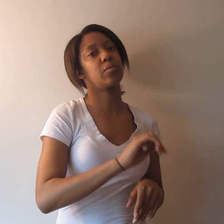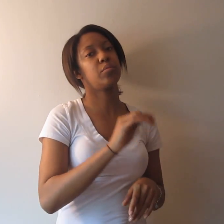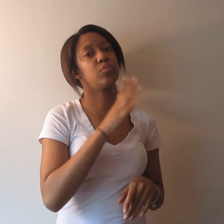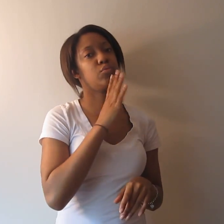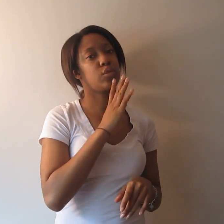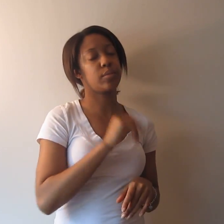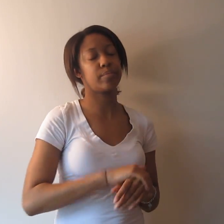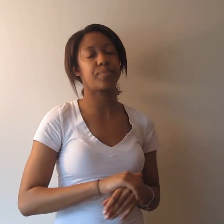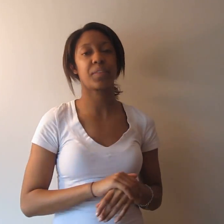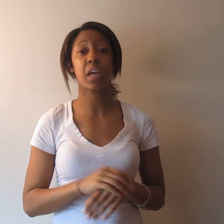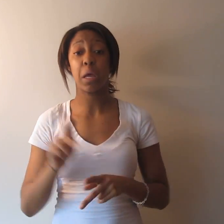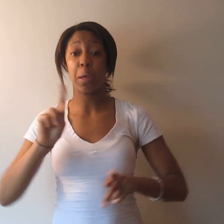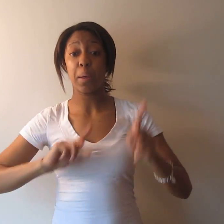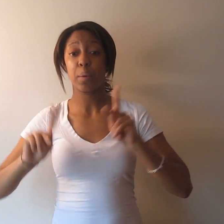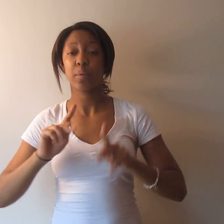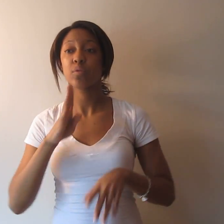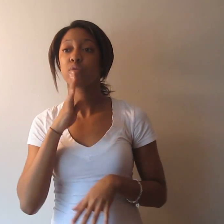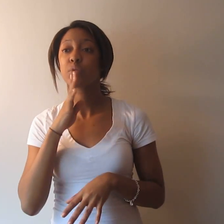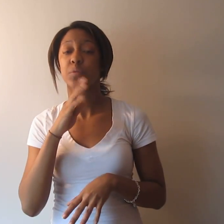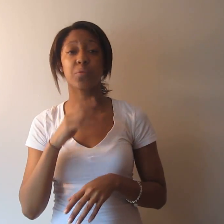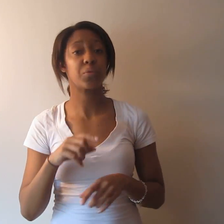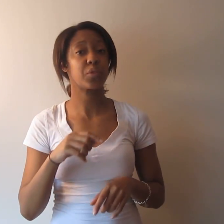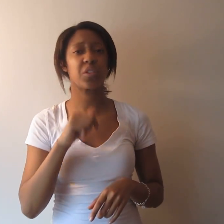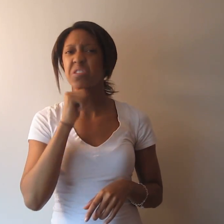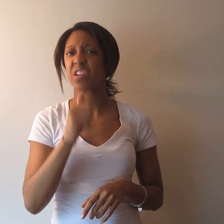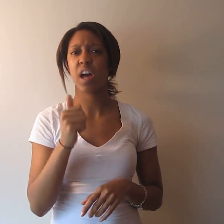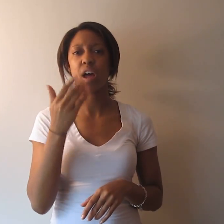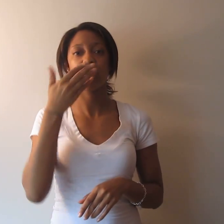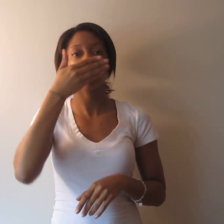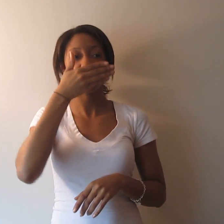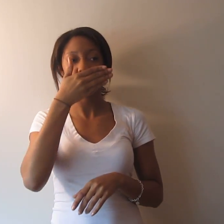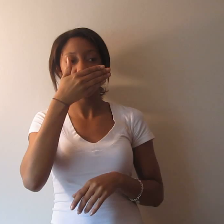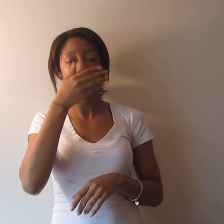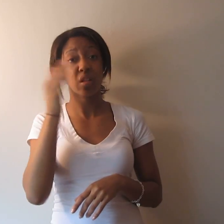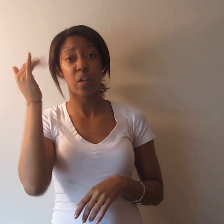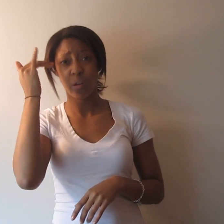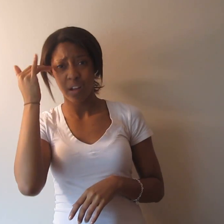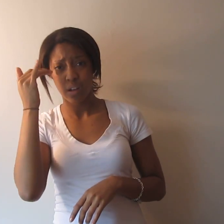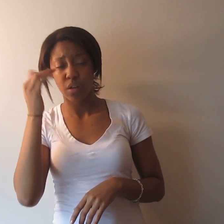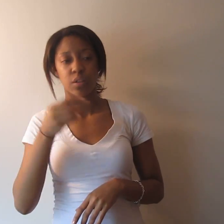so that a hard-of-hearing person is able to effectively lip-read.